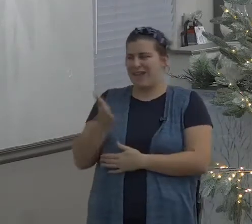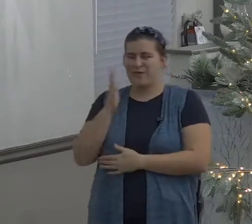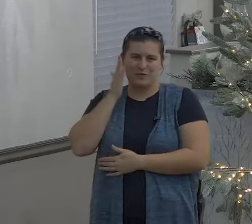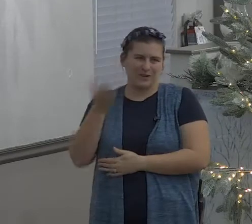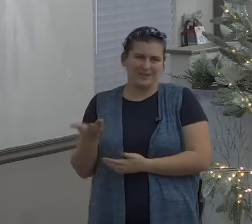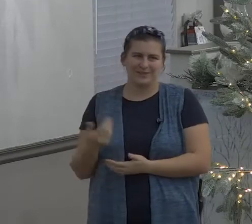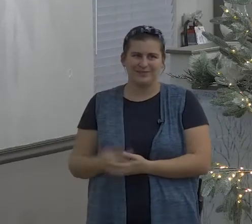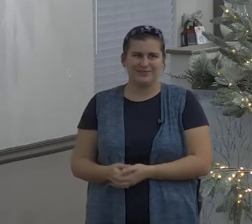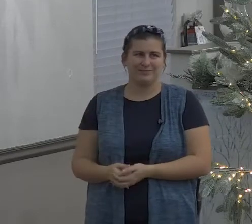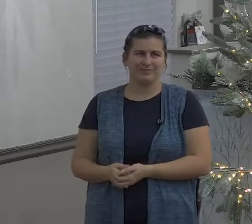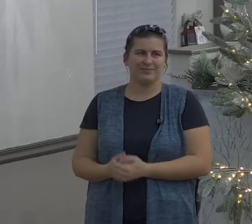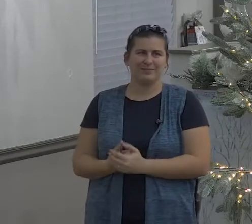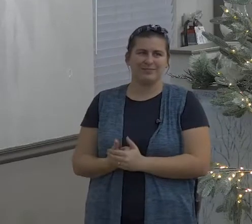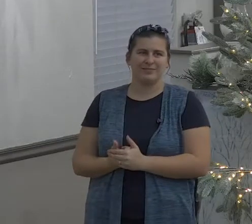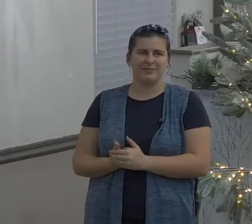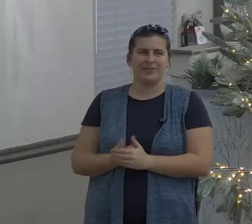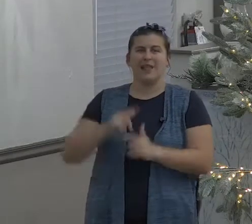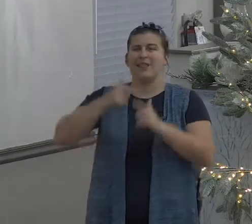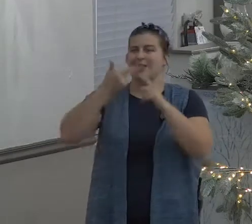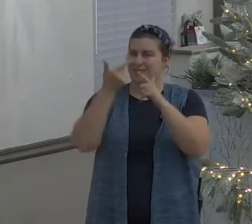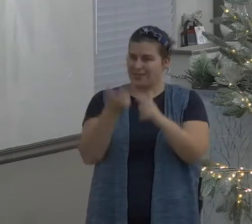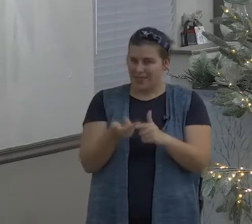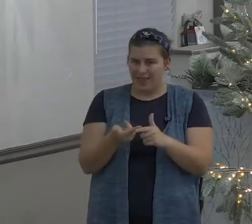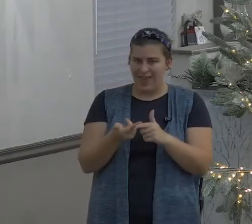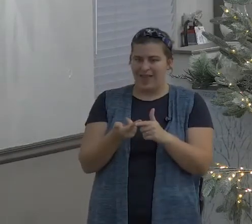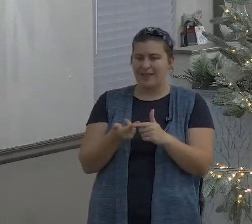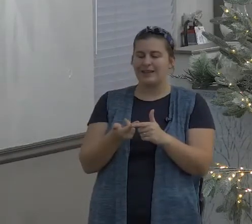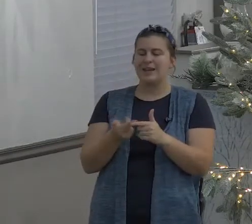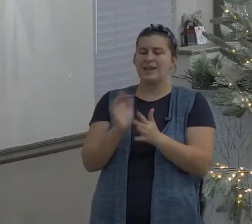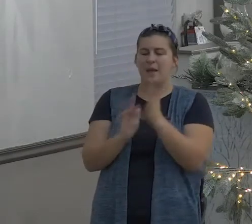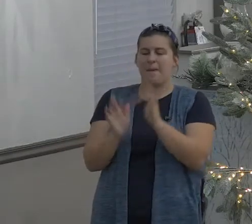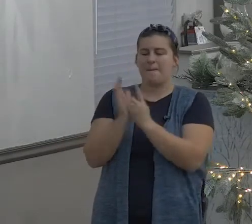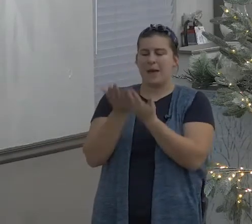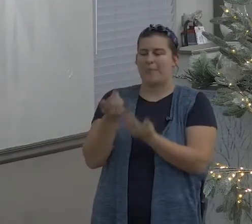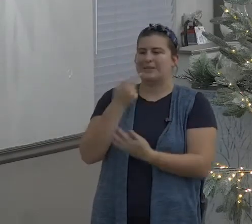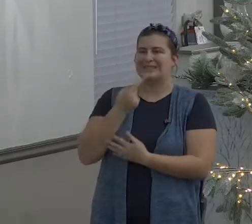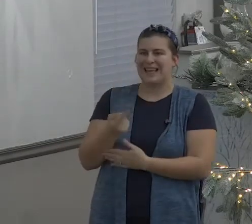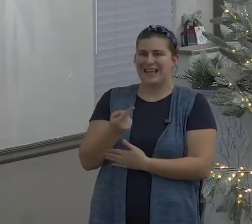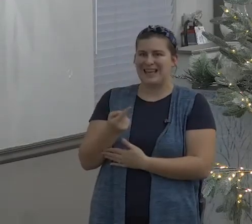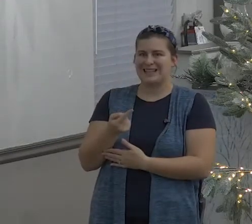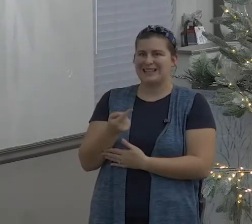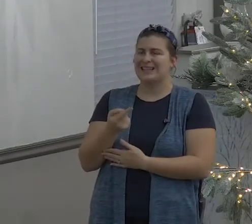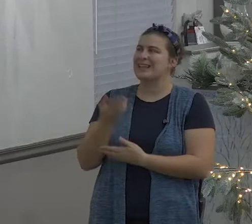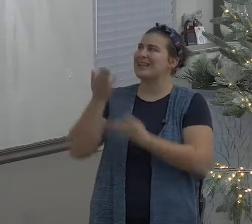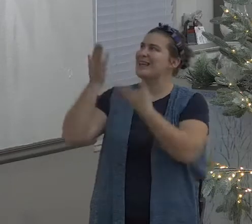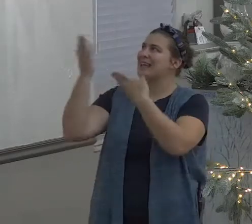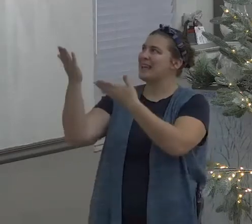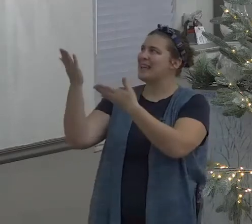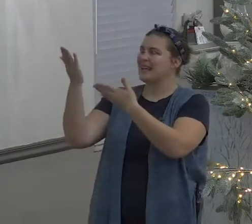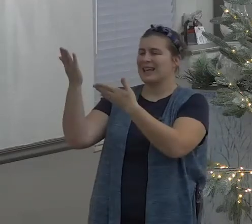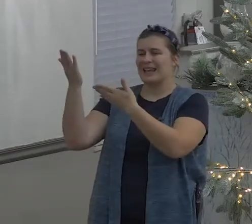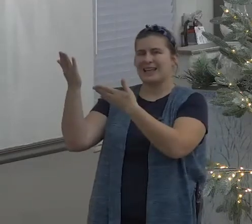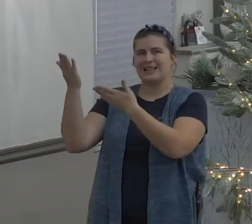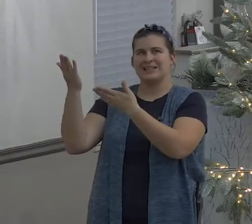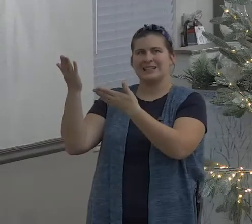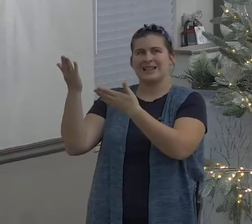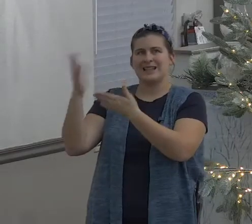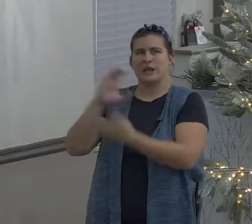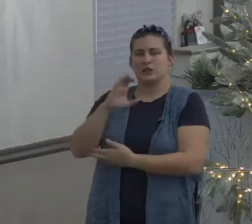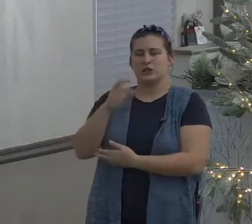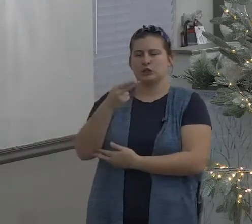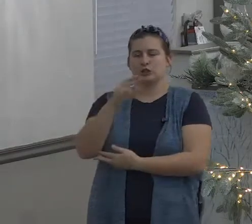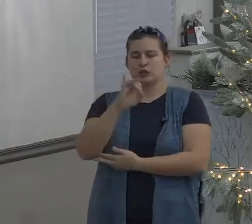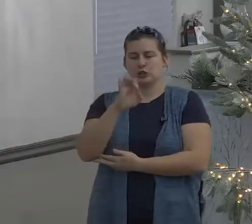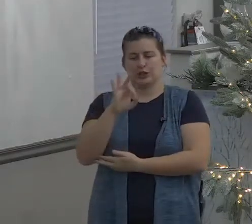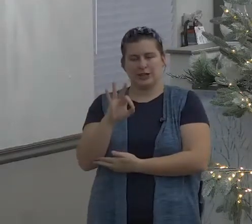the way that covenant of salvation it could only be broken by the great shepherd but he'll never break it because he's the great shepherd